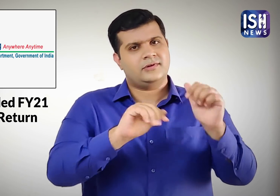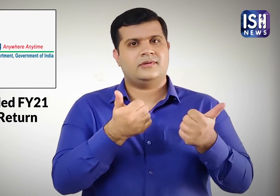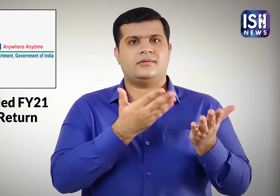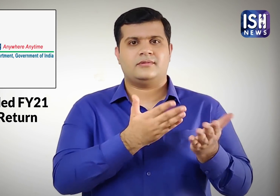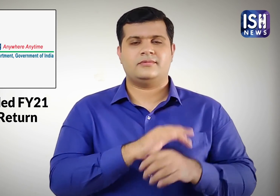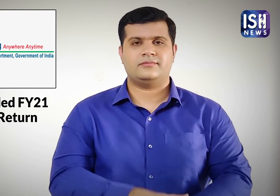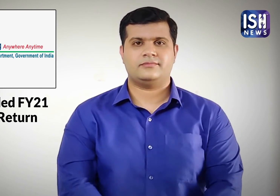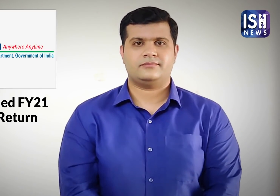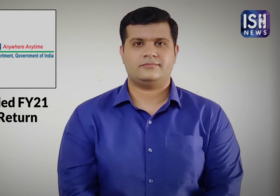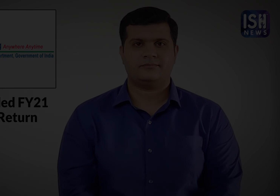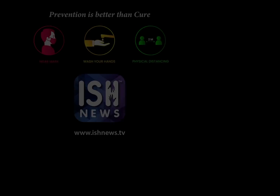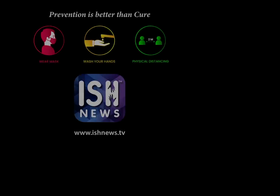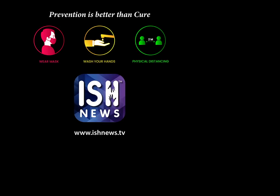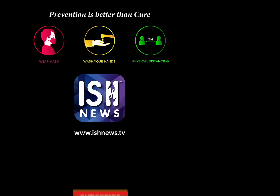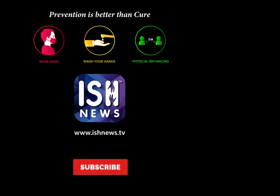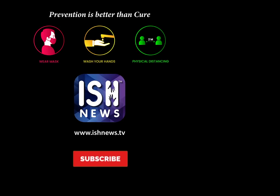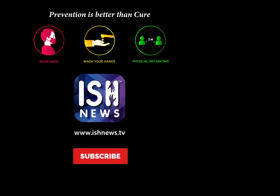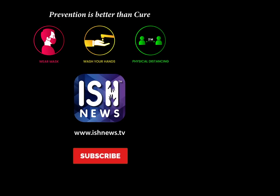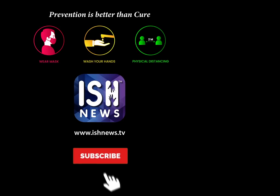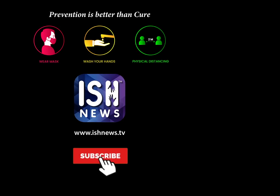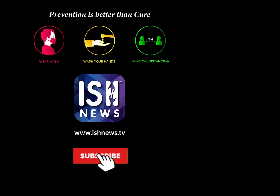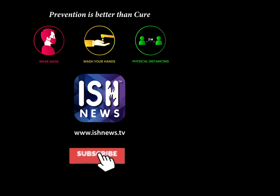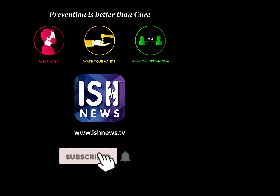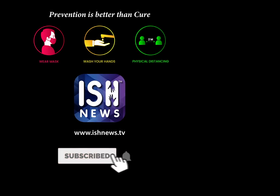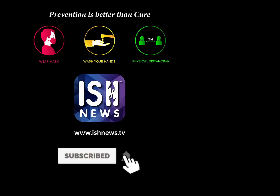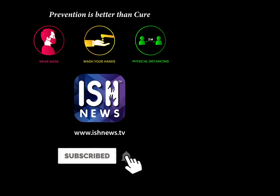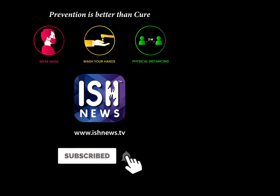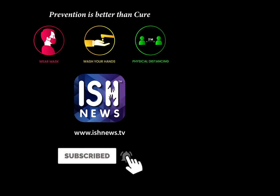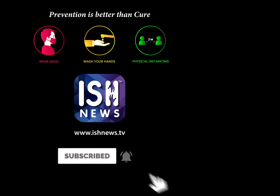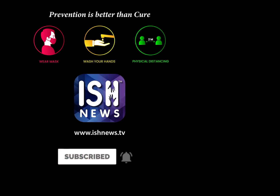filing convenient. indeedmoored portal for We TDSch Season 1st May 30th 2011. To create a tool